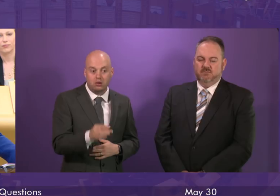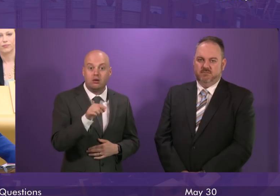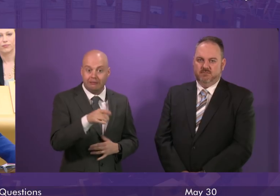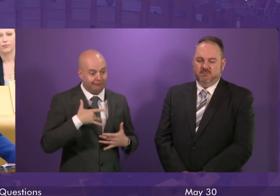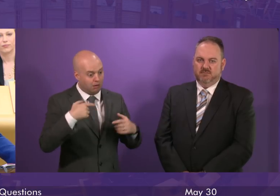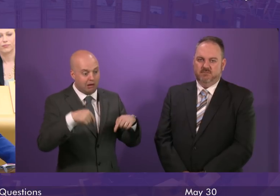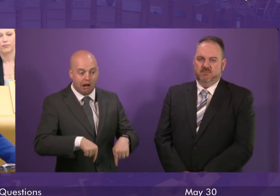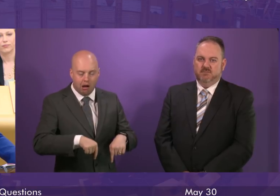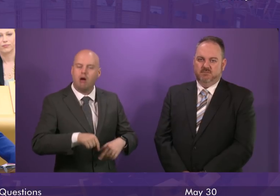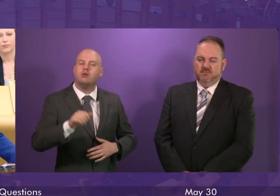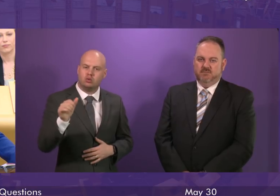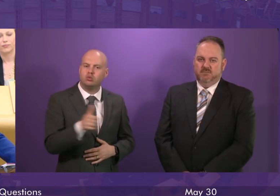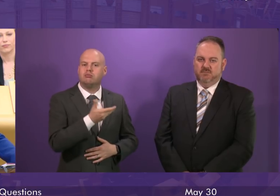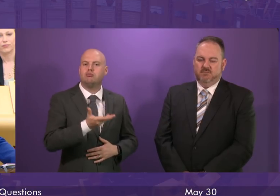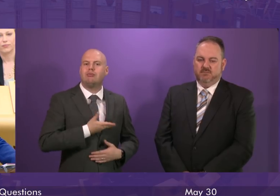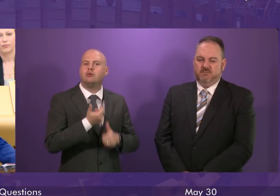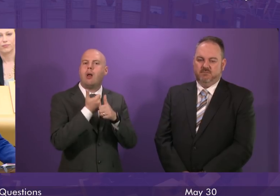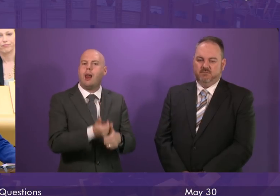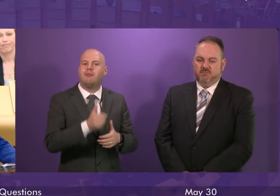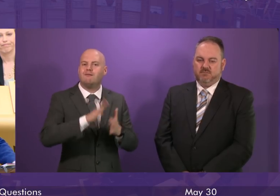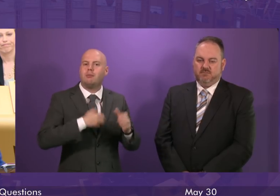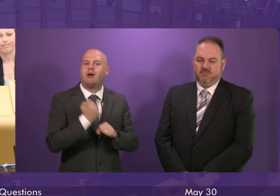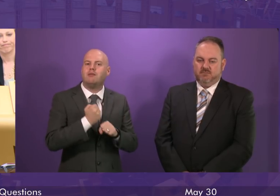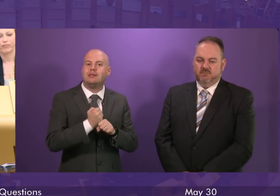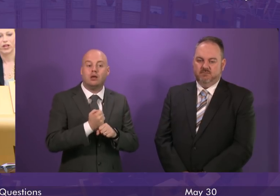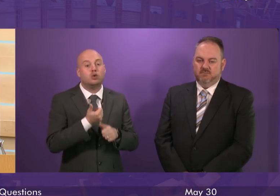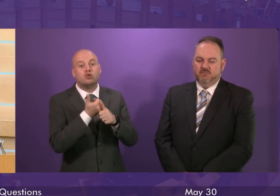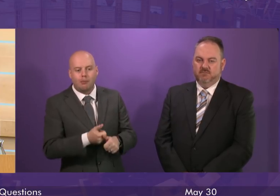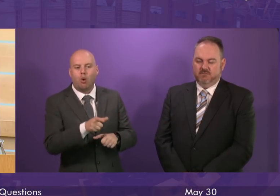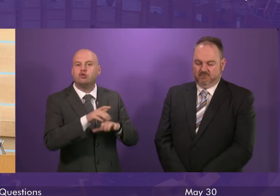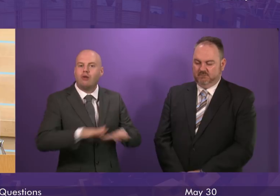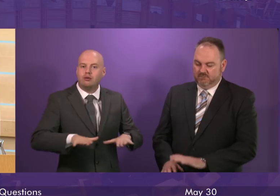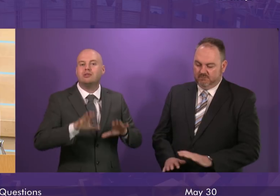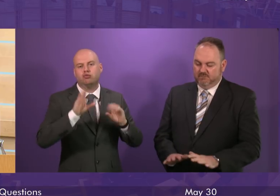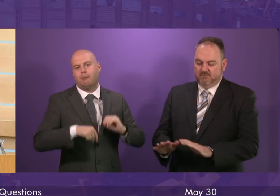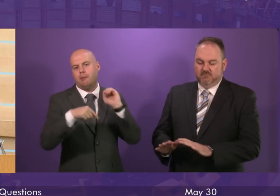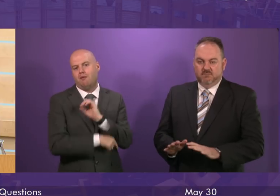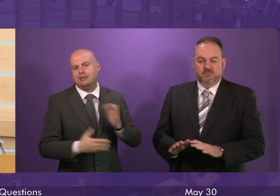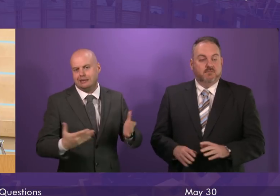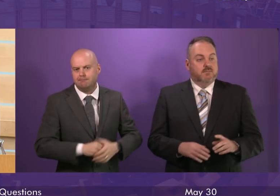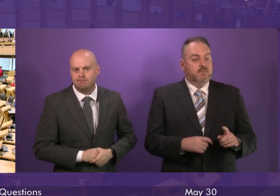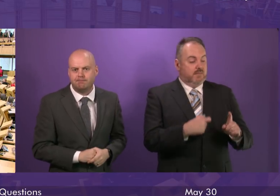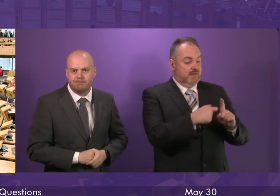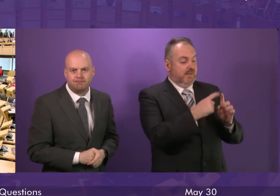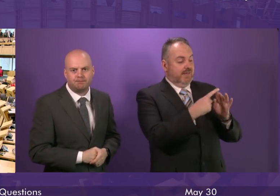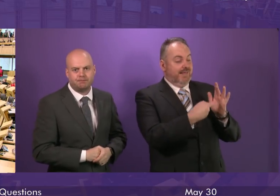deserve the help that this Government is determined to give them to lift children out of poverty. And Keith Brown.